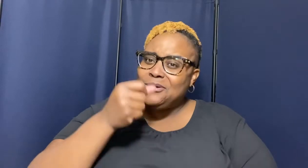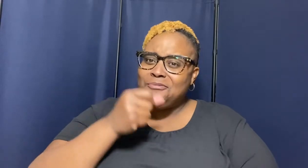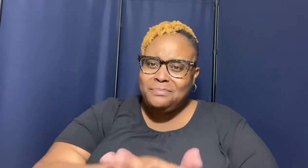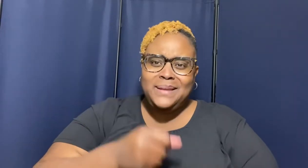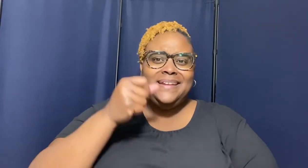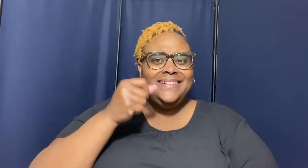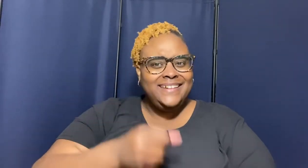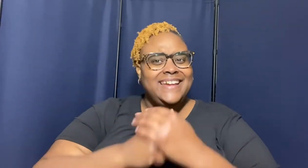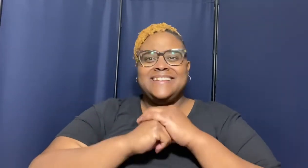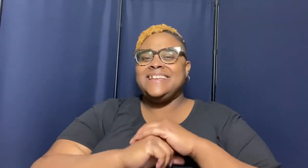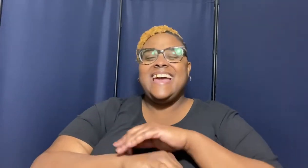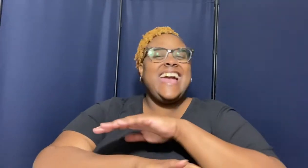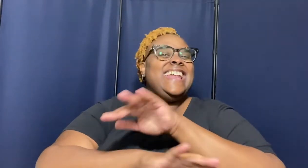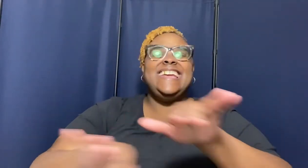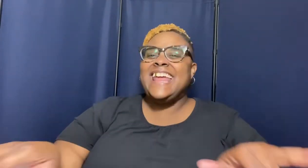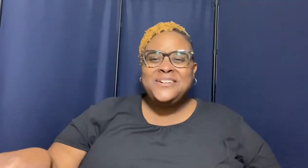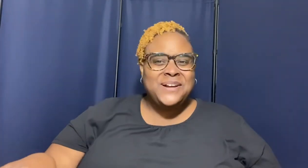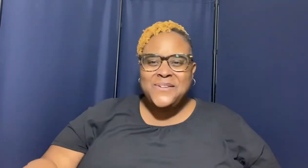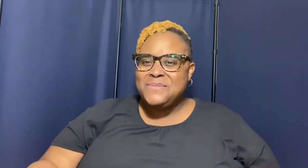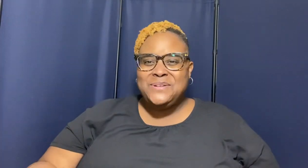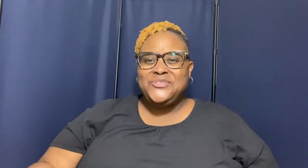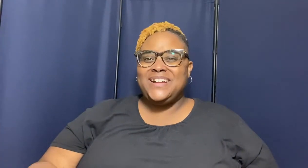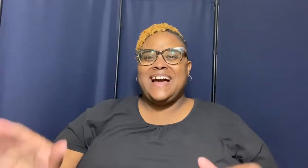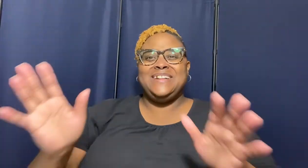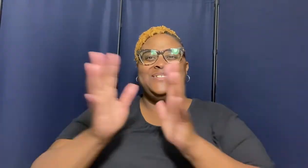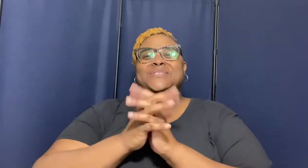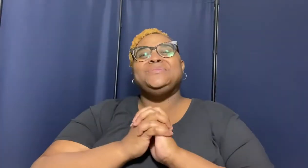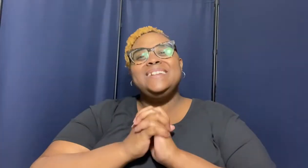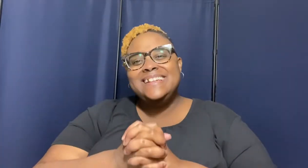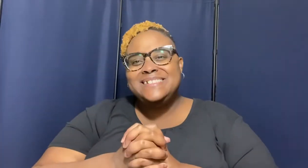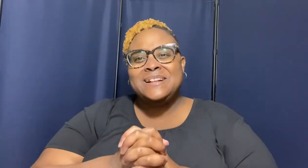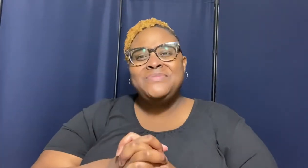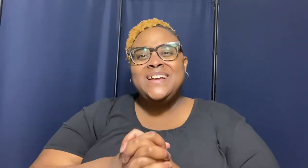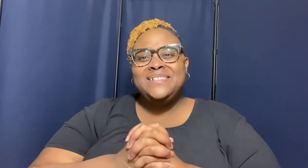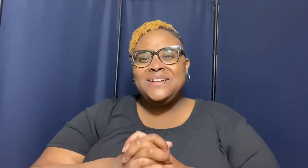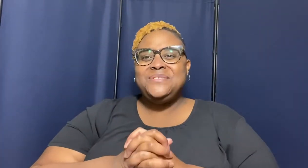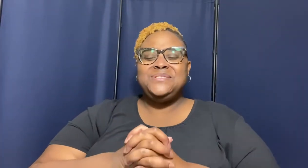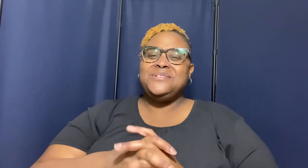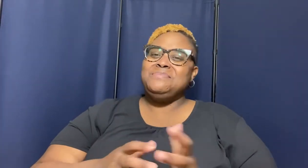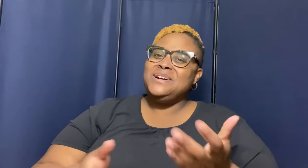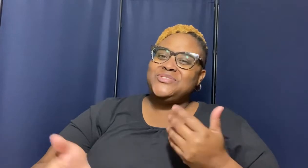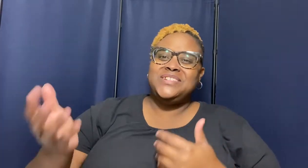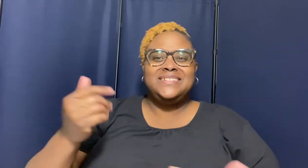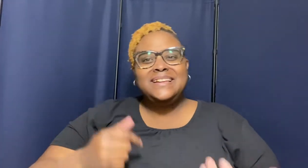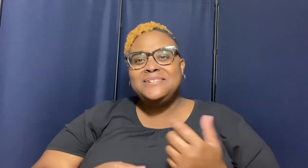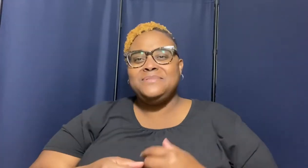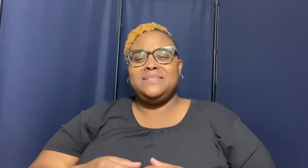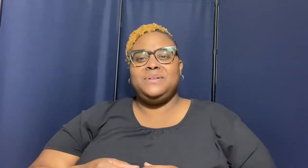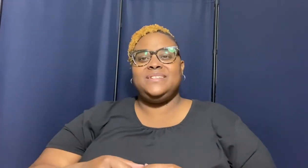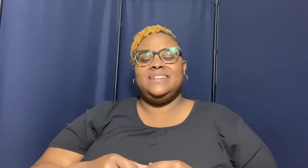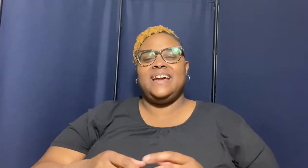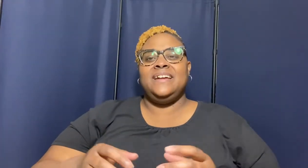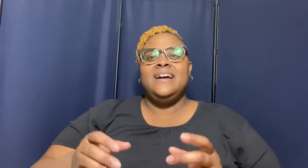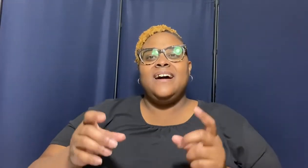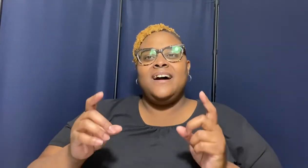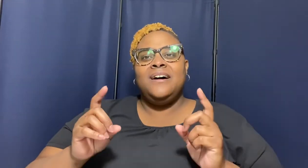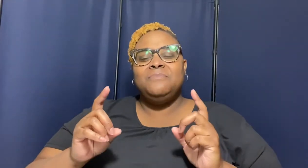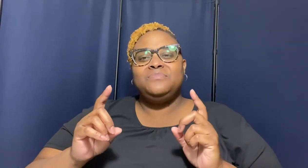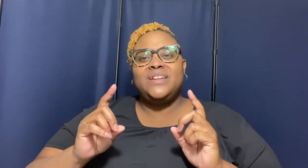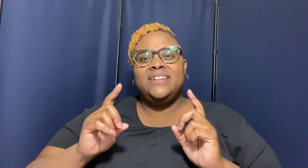me yes and it ain't gonna ever be forgotten so listen thank you so much for sitting with me today um and